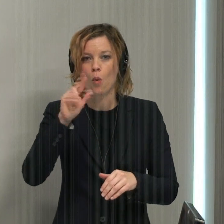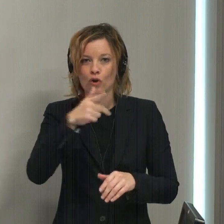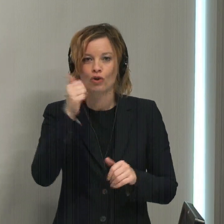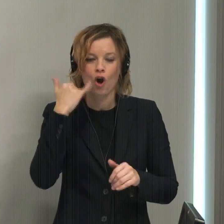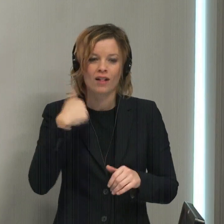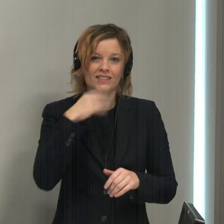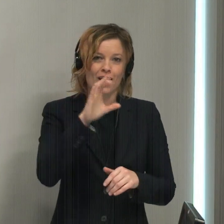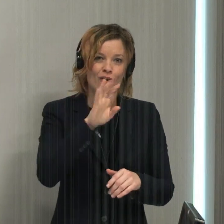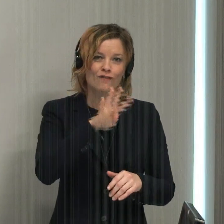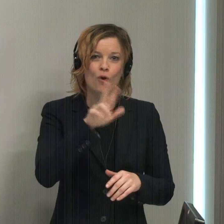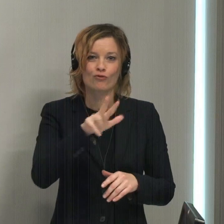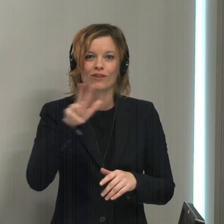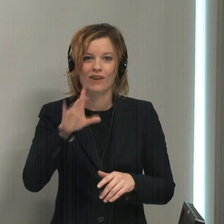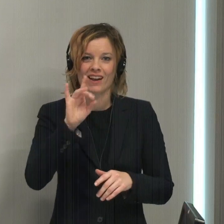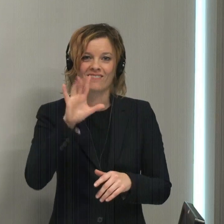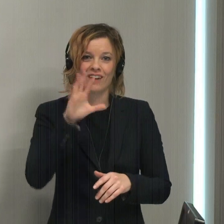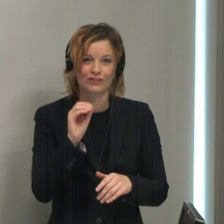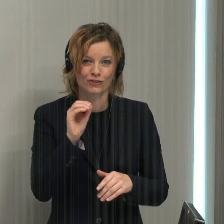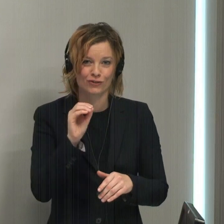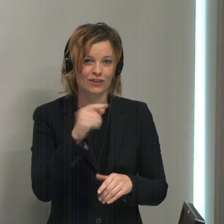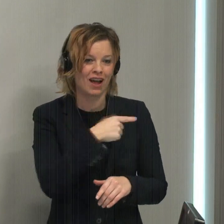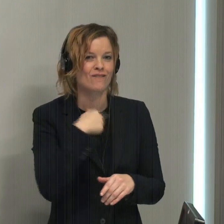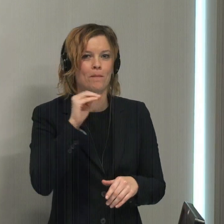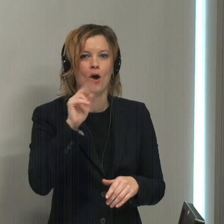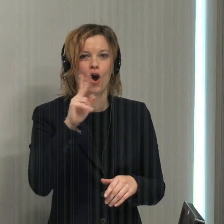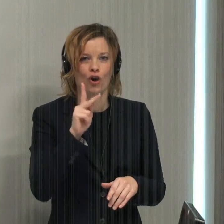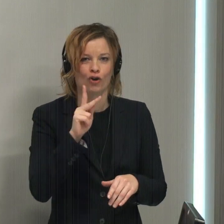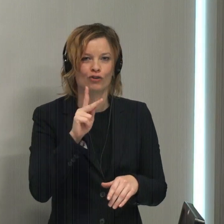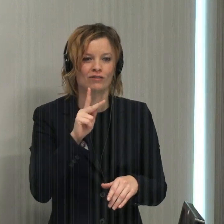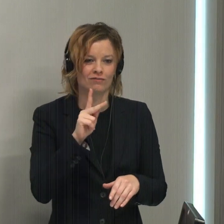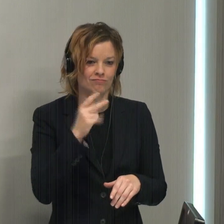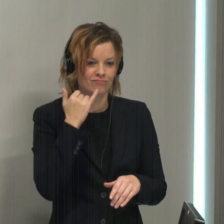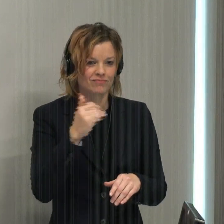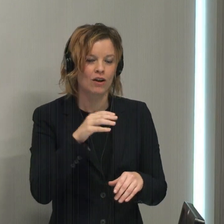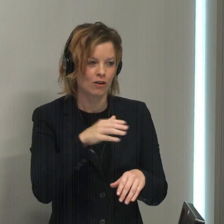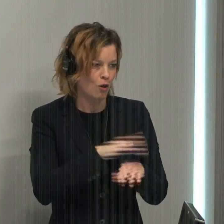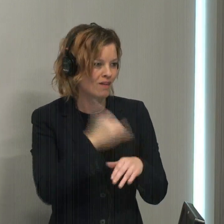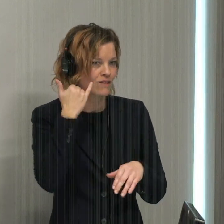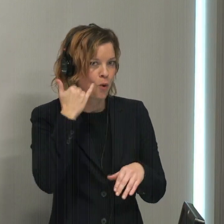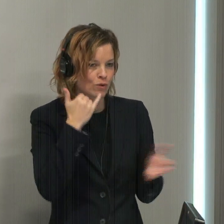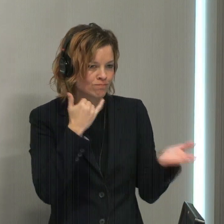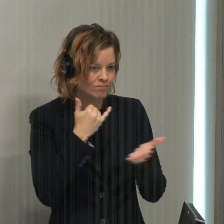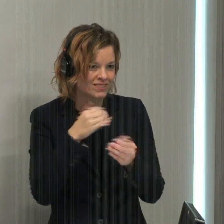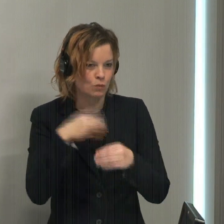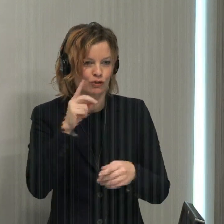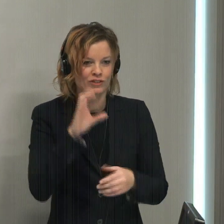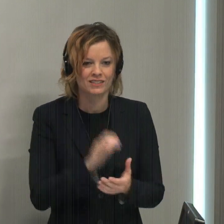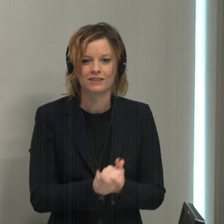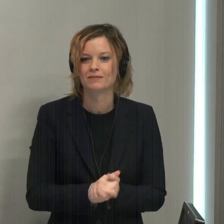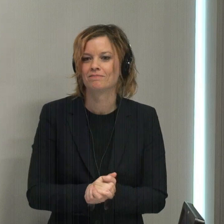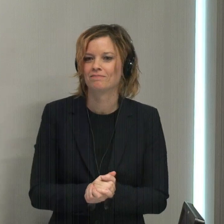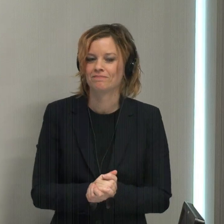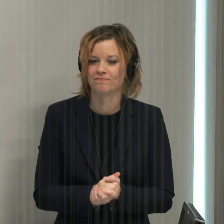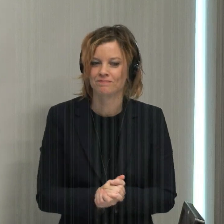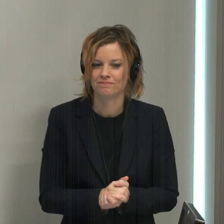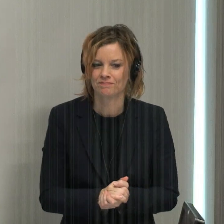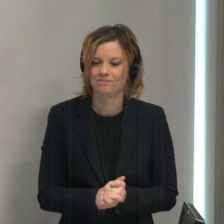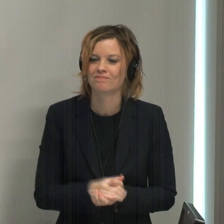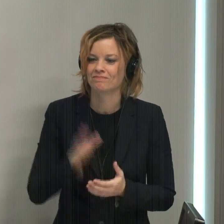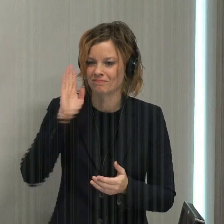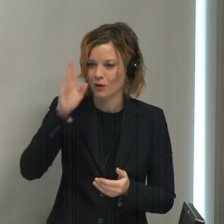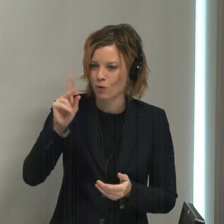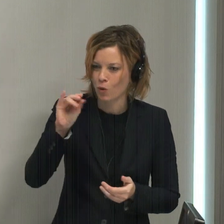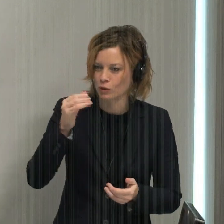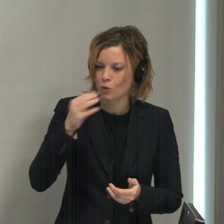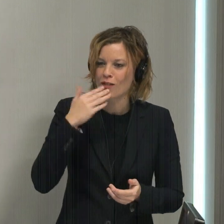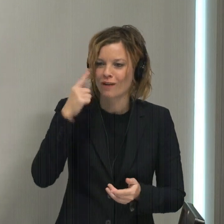-433-8850. Here is Mark in Washington, D.C. Mark, you're on the air. Go ahead, please. Hi, Kojo. Thanks